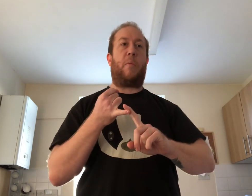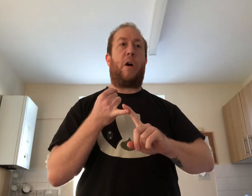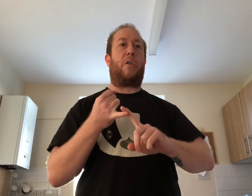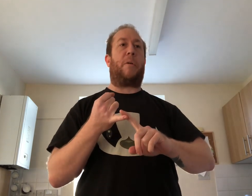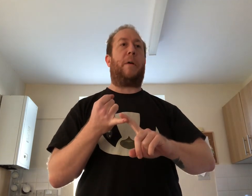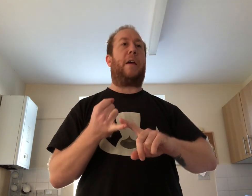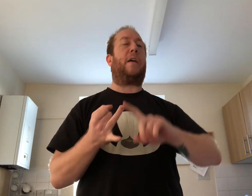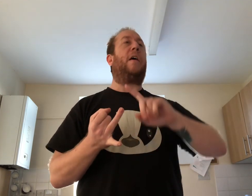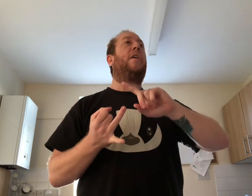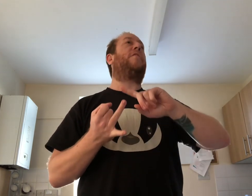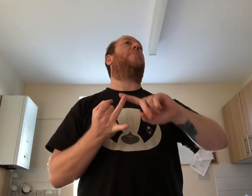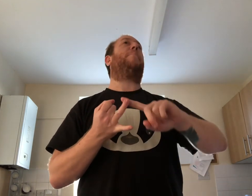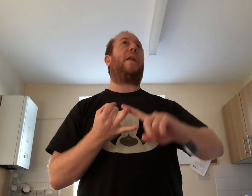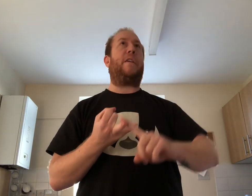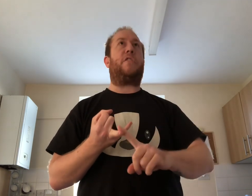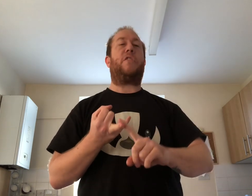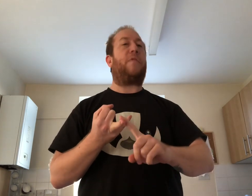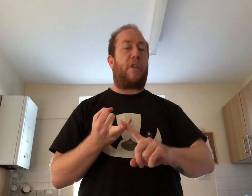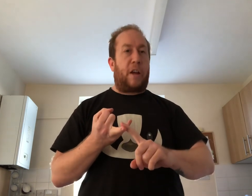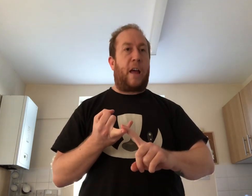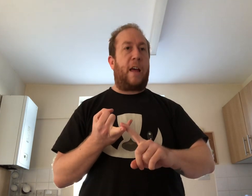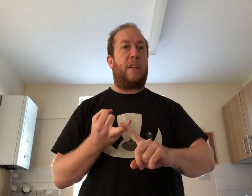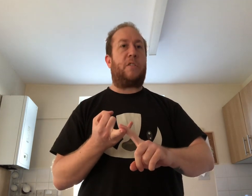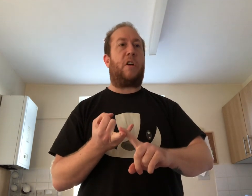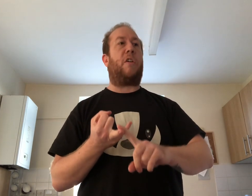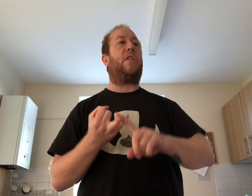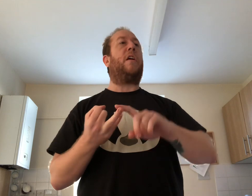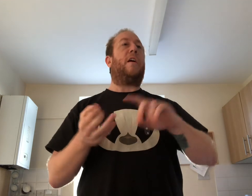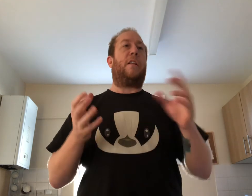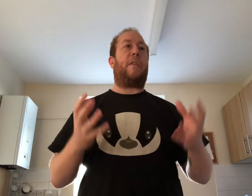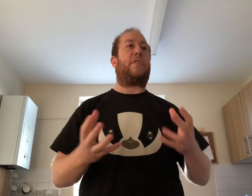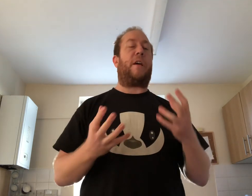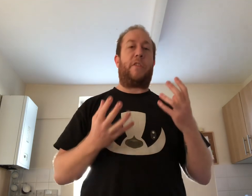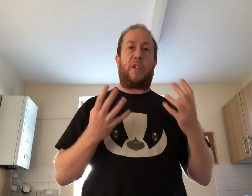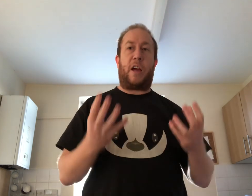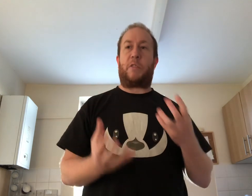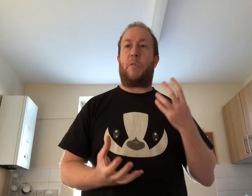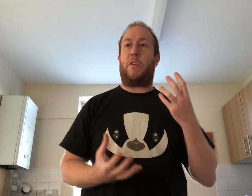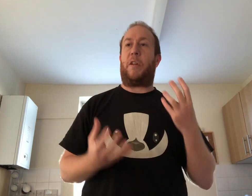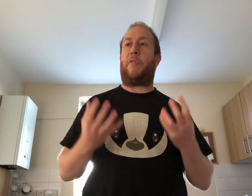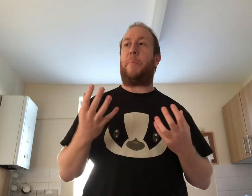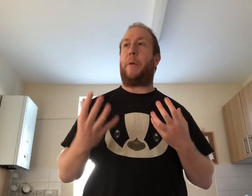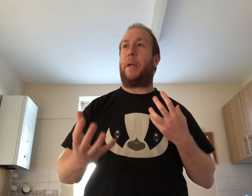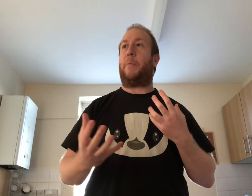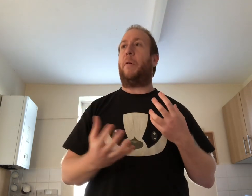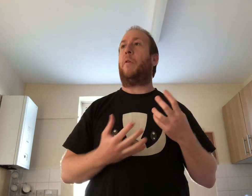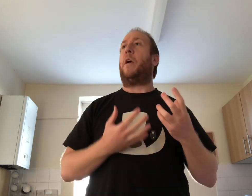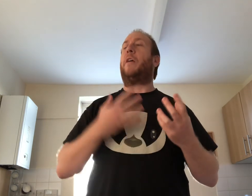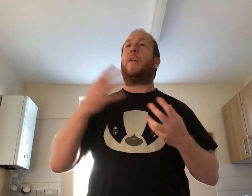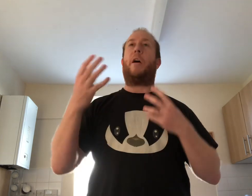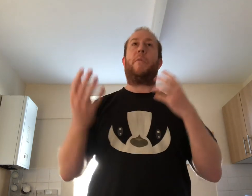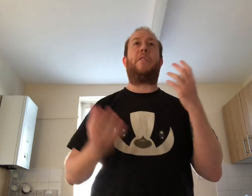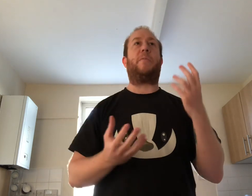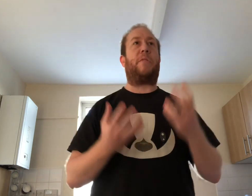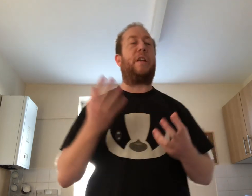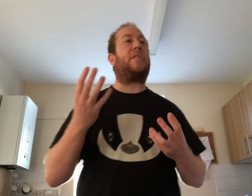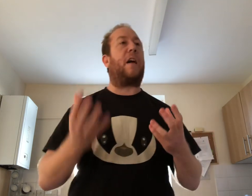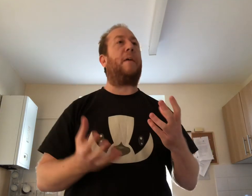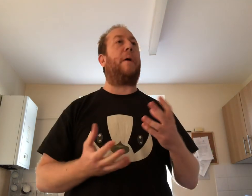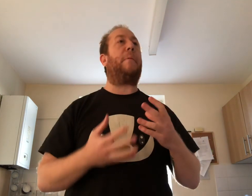welcoming the managers very hands-on loves to have a chat to all the different people you know when some things came up